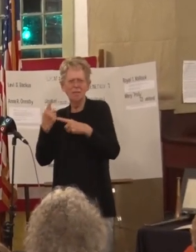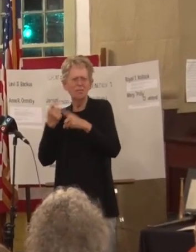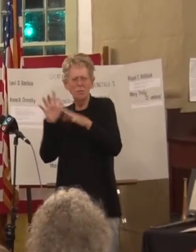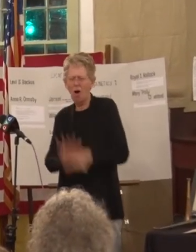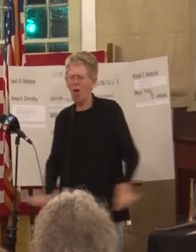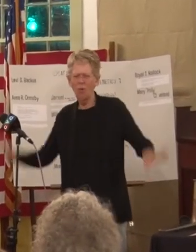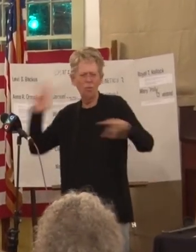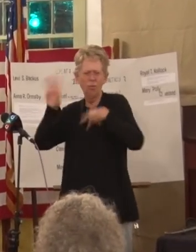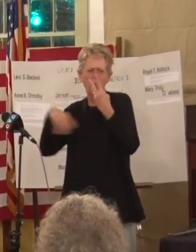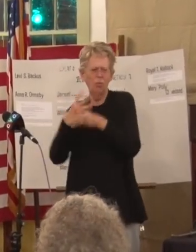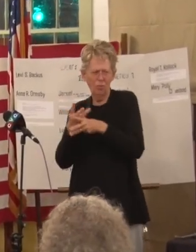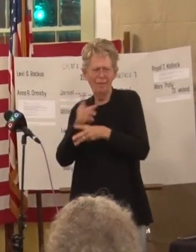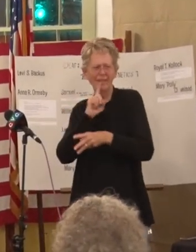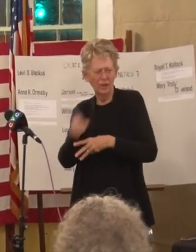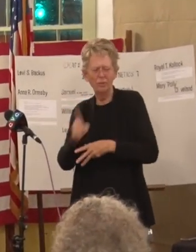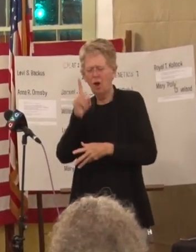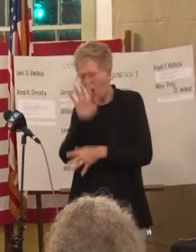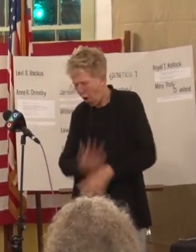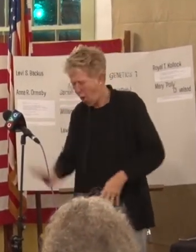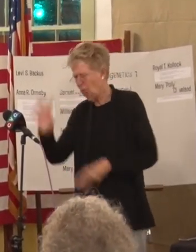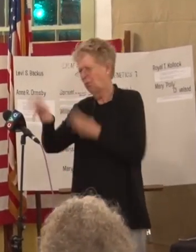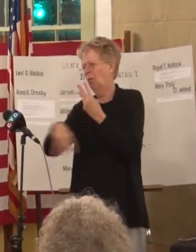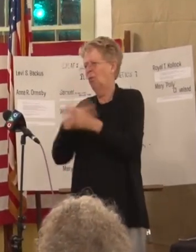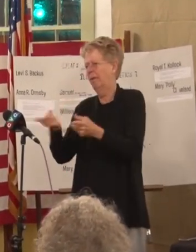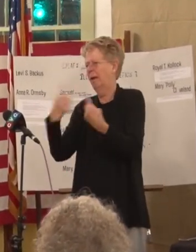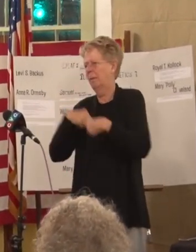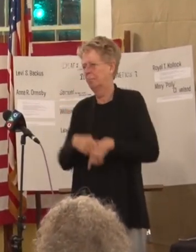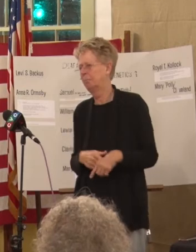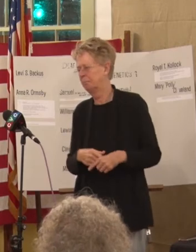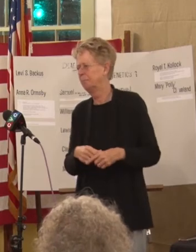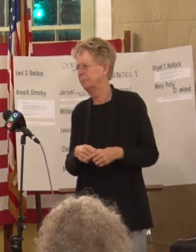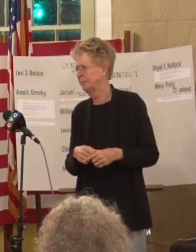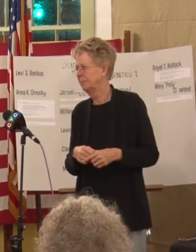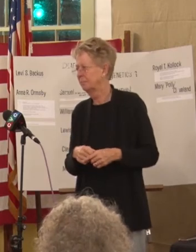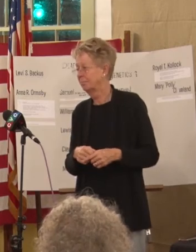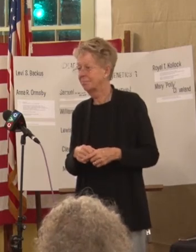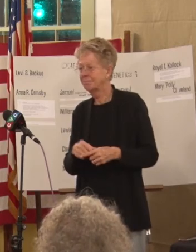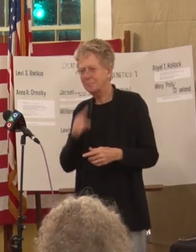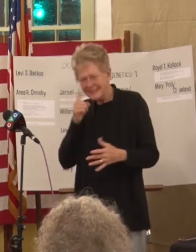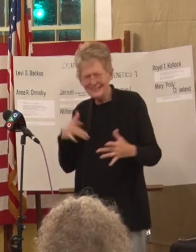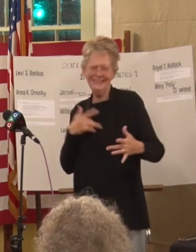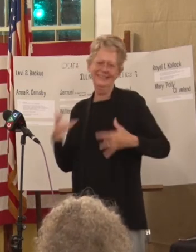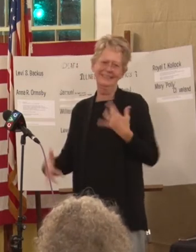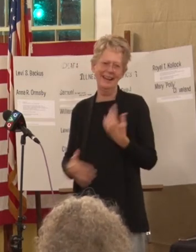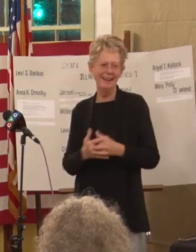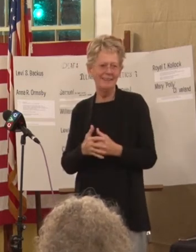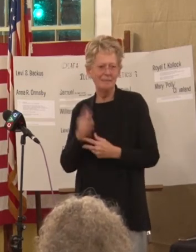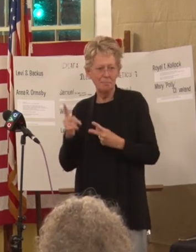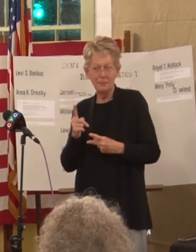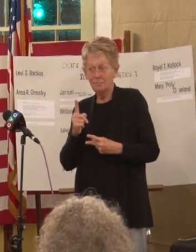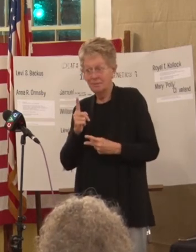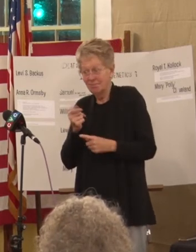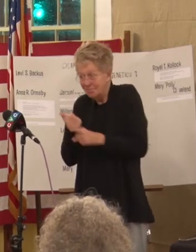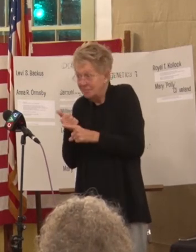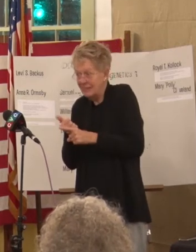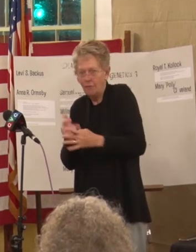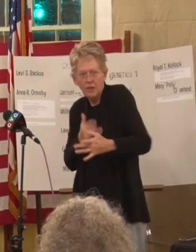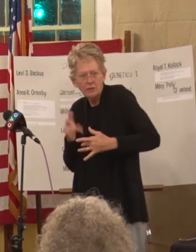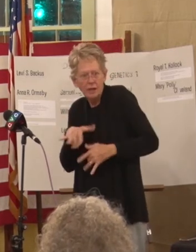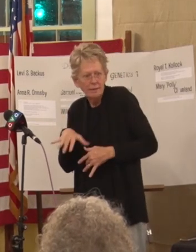literally all over the world and it's exciting because people are excited when they find out you mean